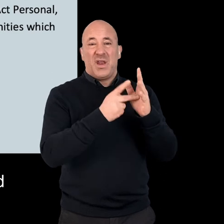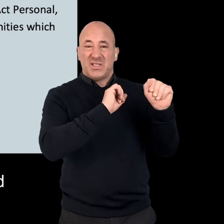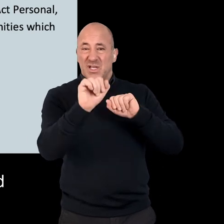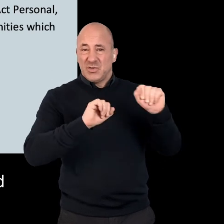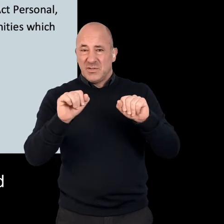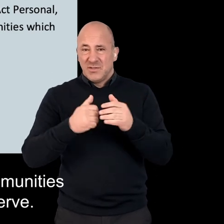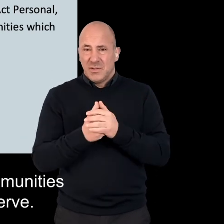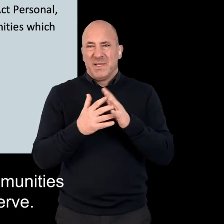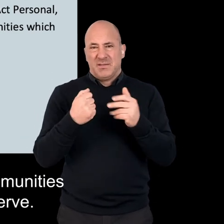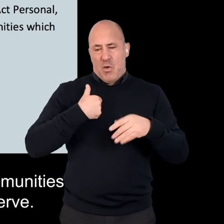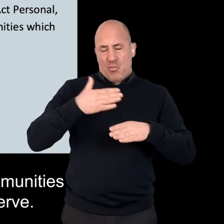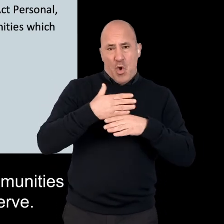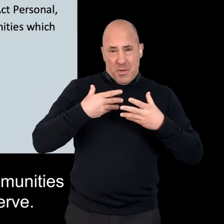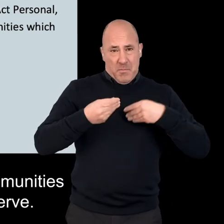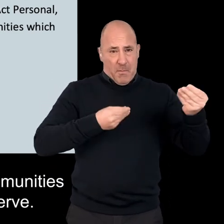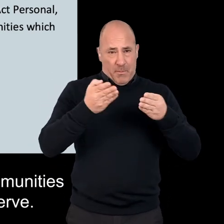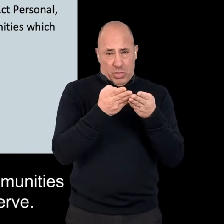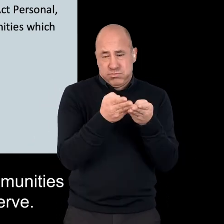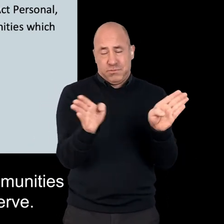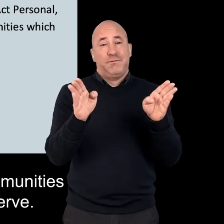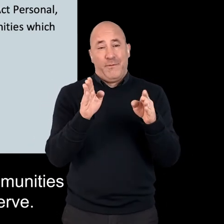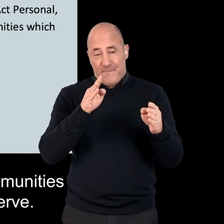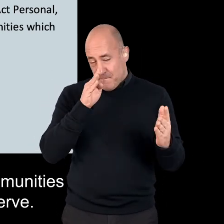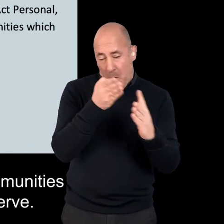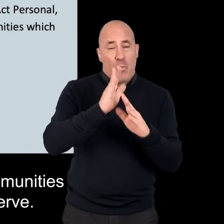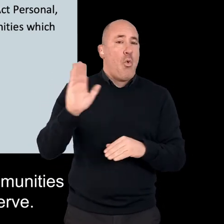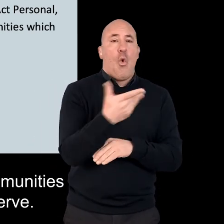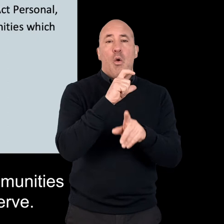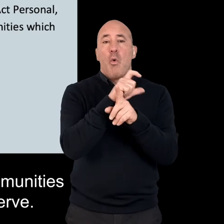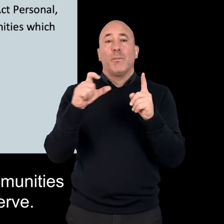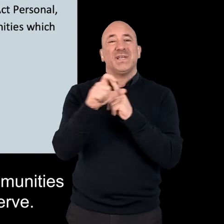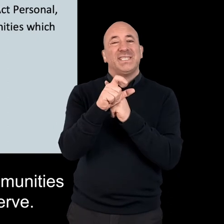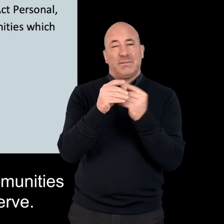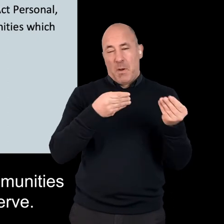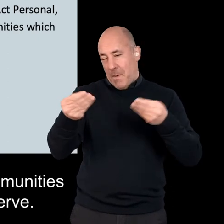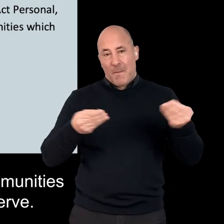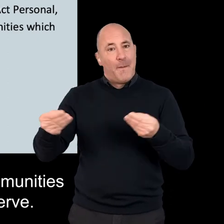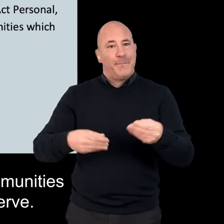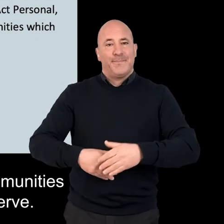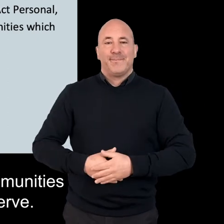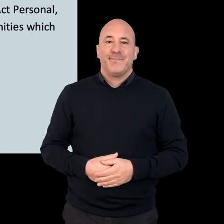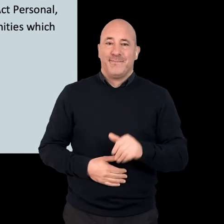deaf and disabled people's organizations to ensure our work reaches the communities, which has been designed to serve.